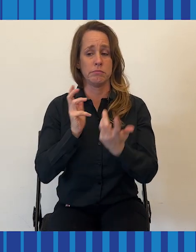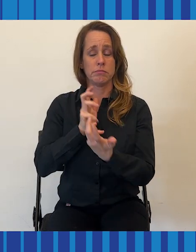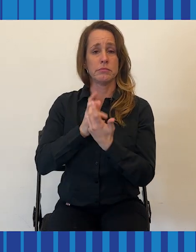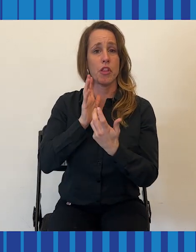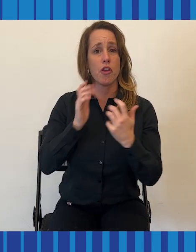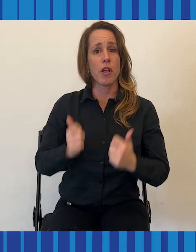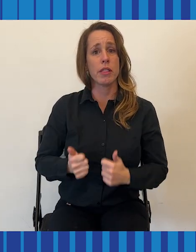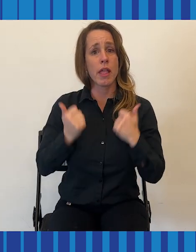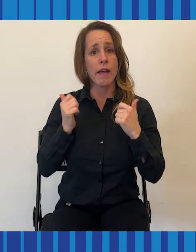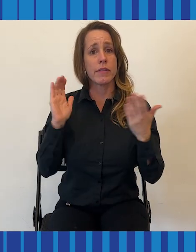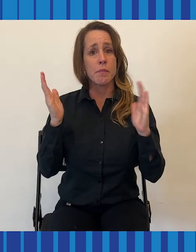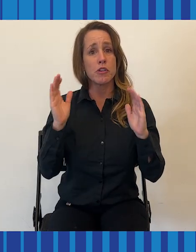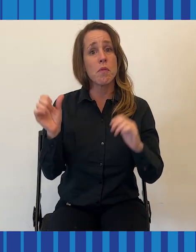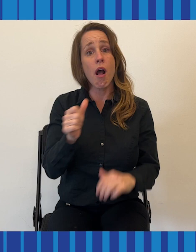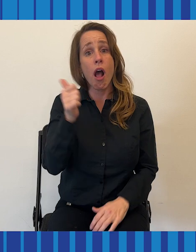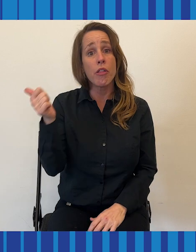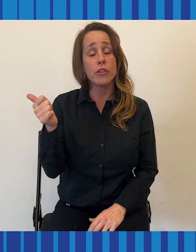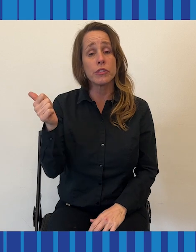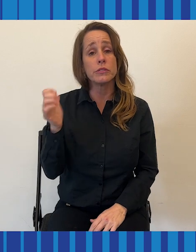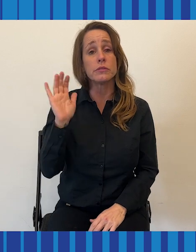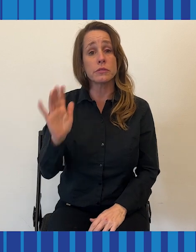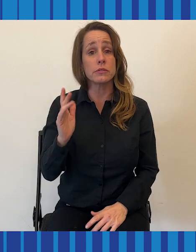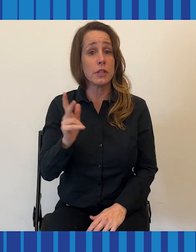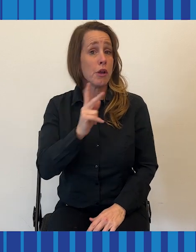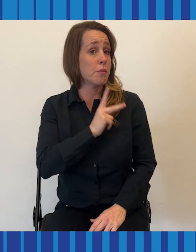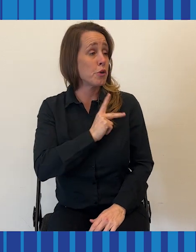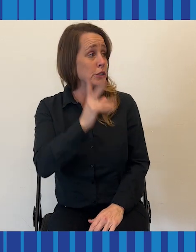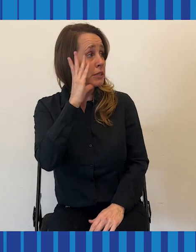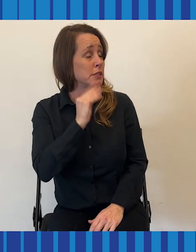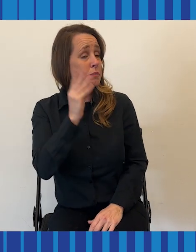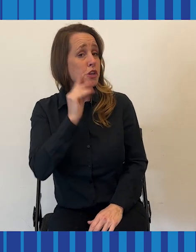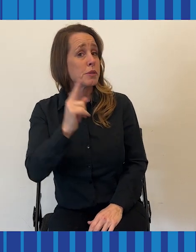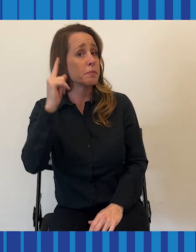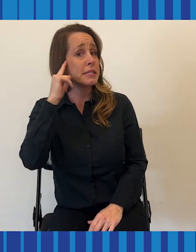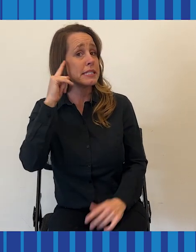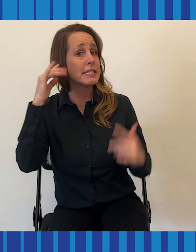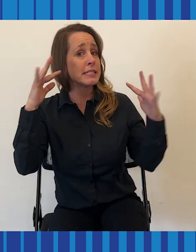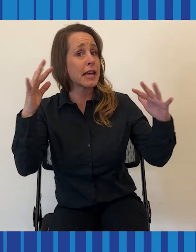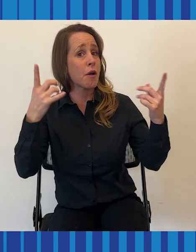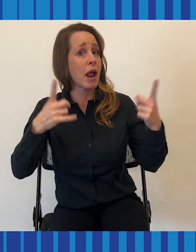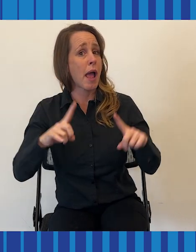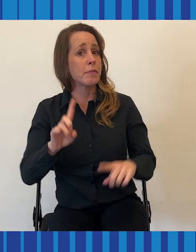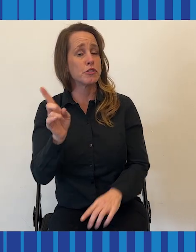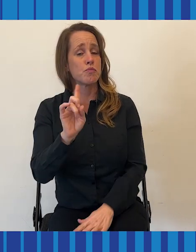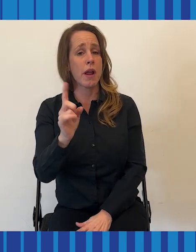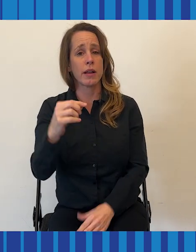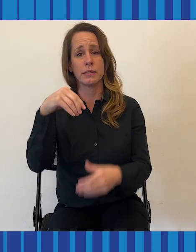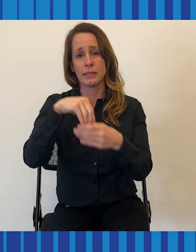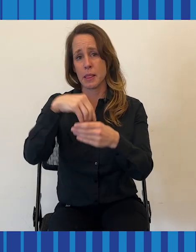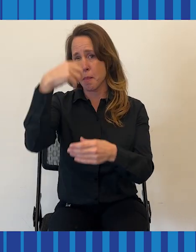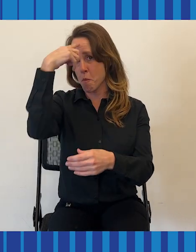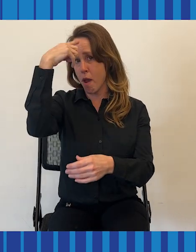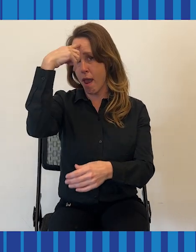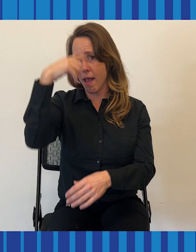And hearing, Professor Threatt adds, is such a personal experience because sound happens in the brain.